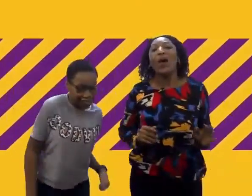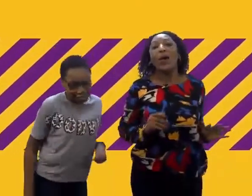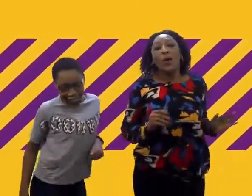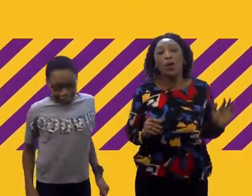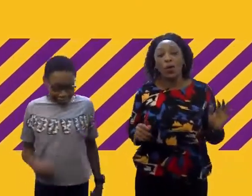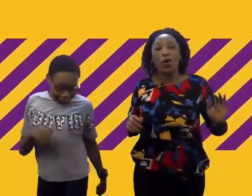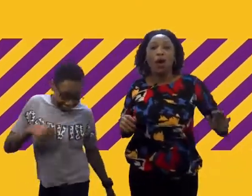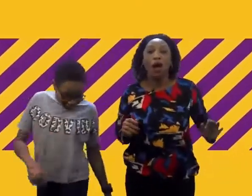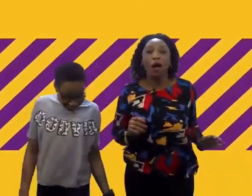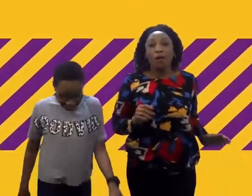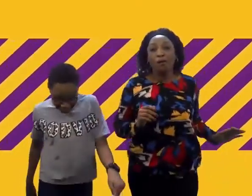Freeze!